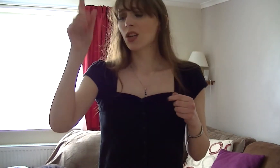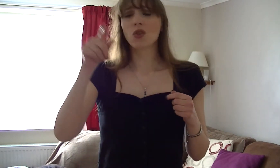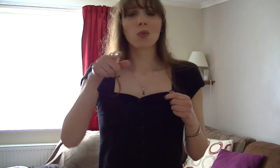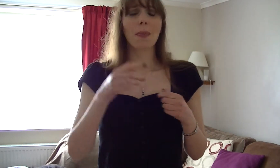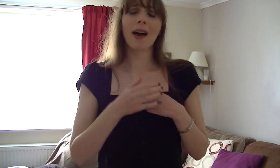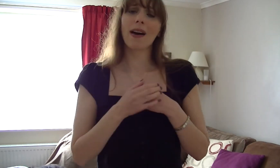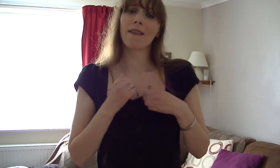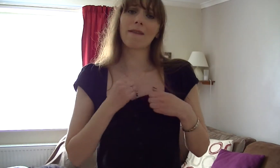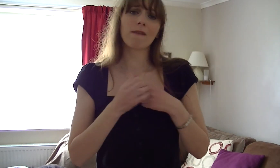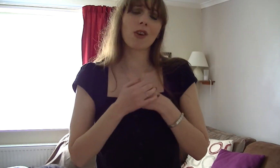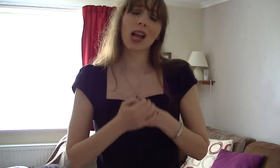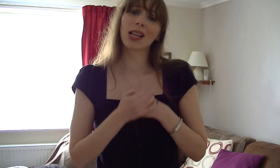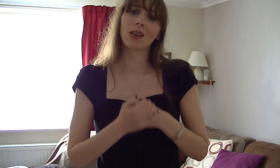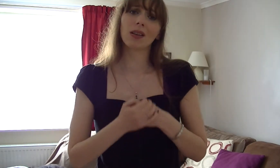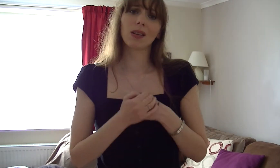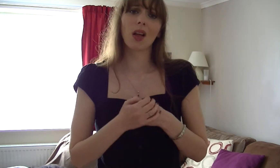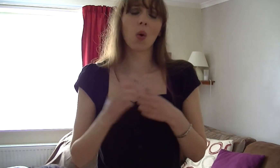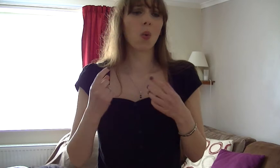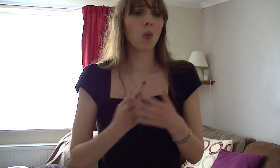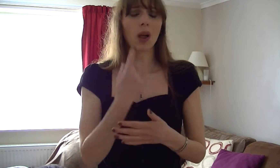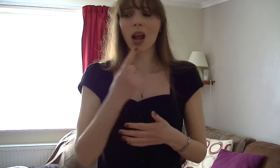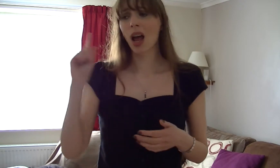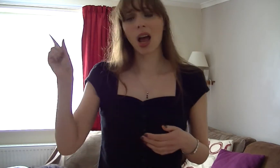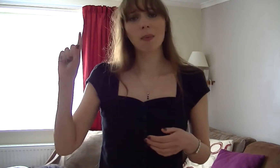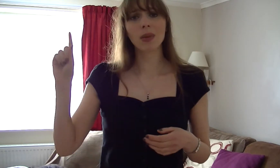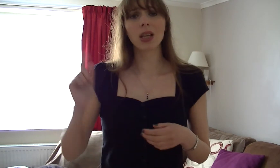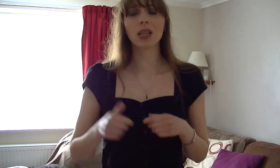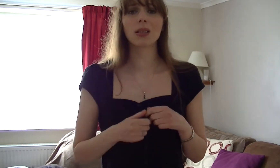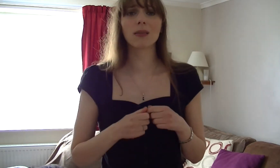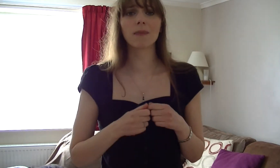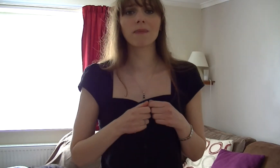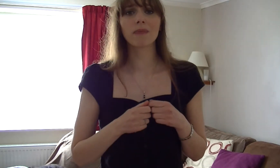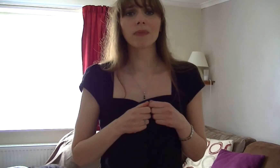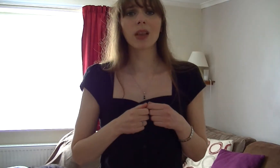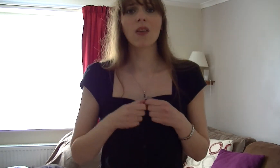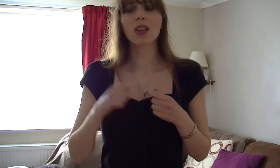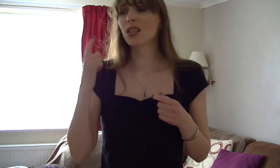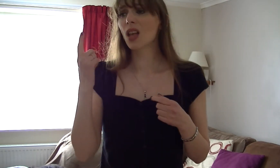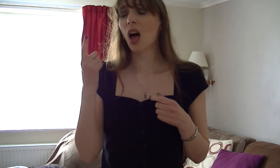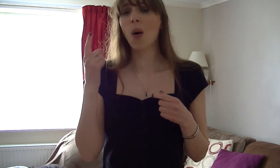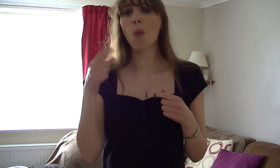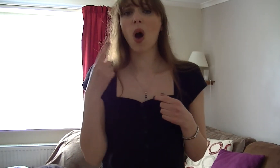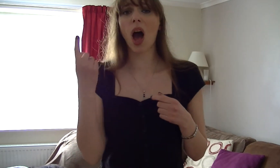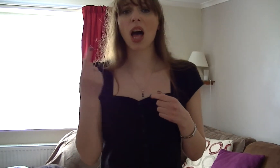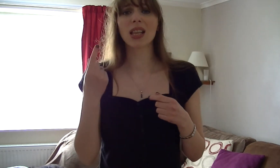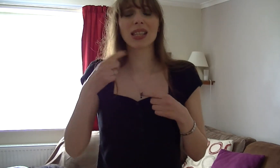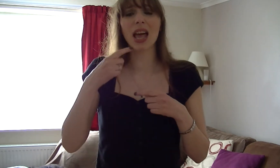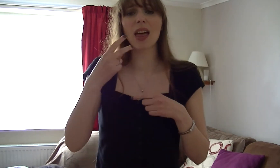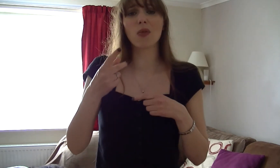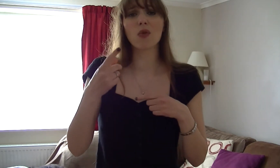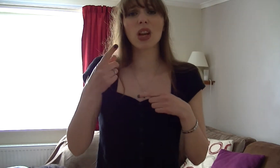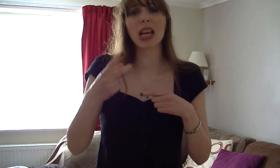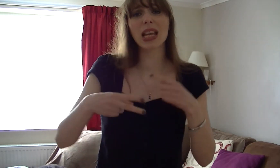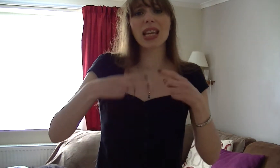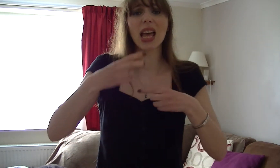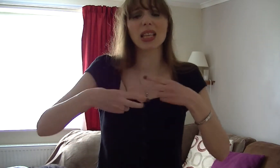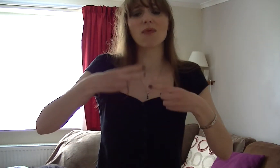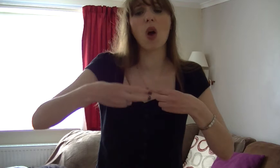My friend What happened? If someone said three years from